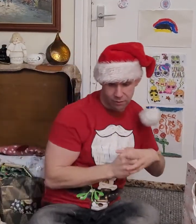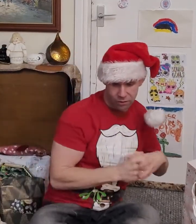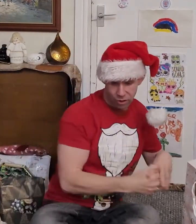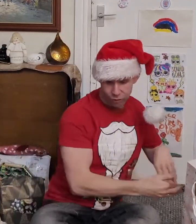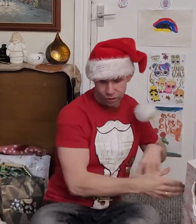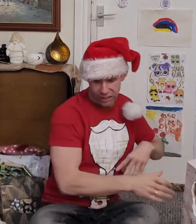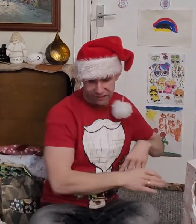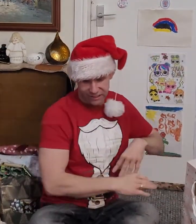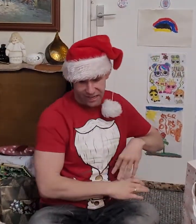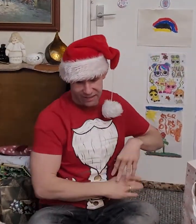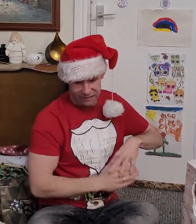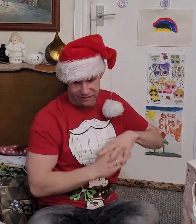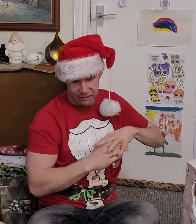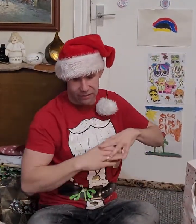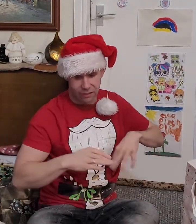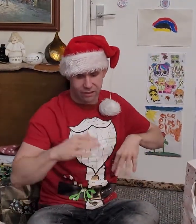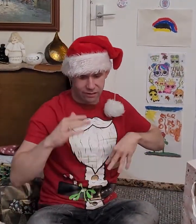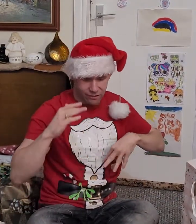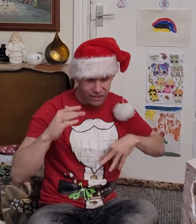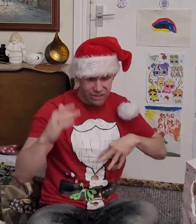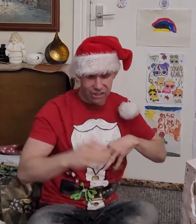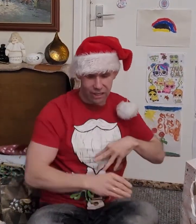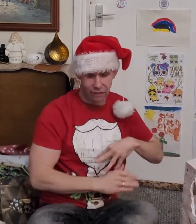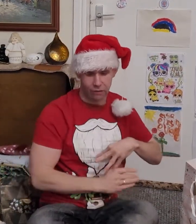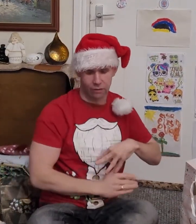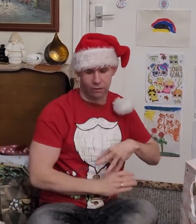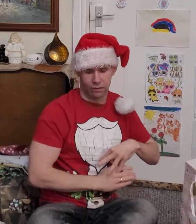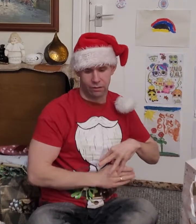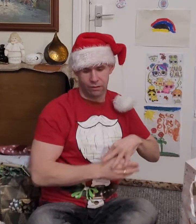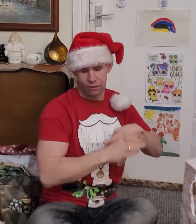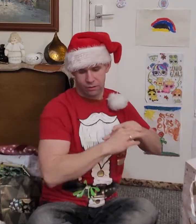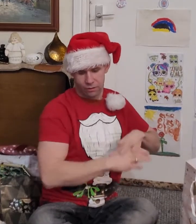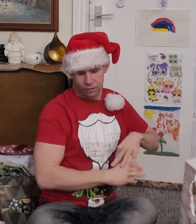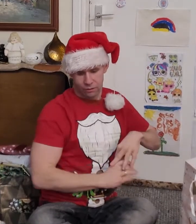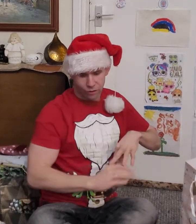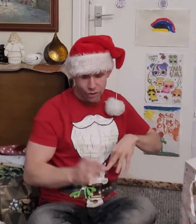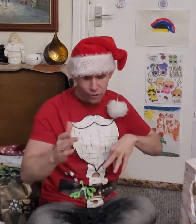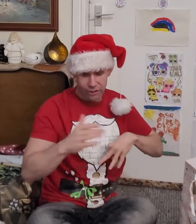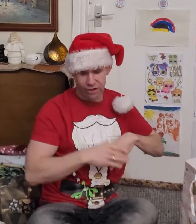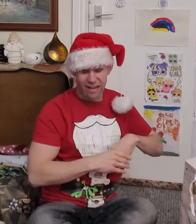Got through that test They shall Not you address